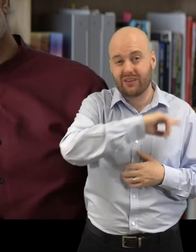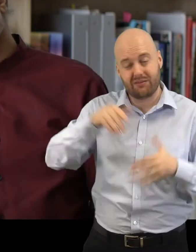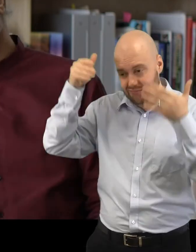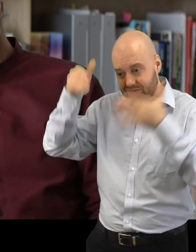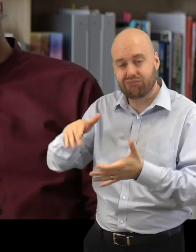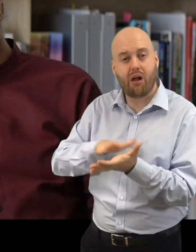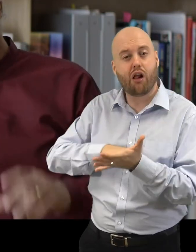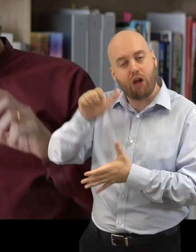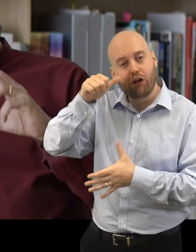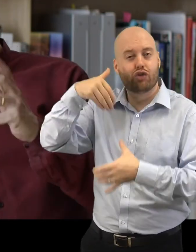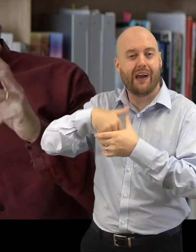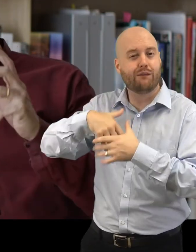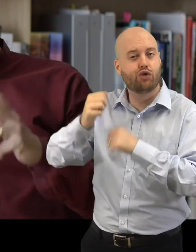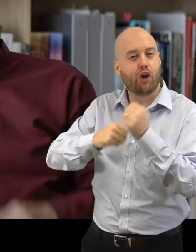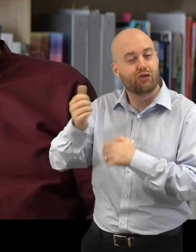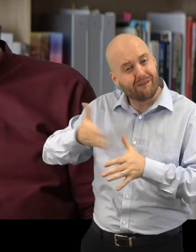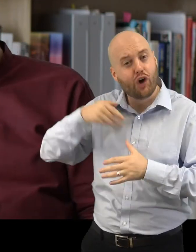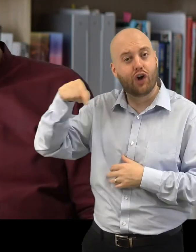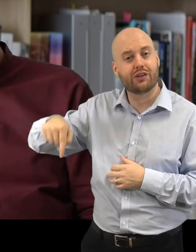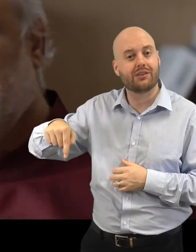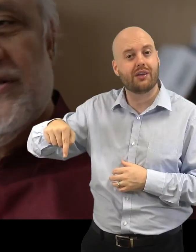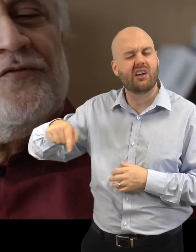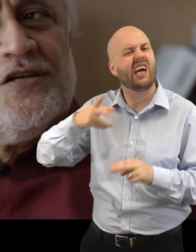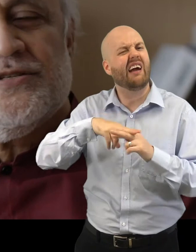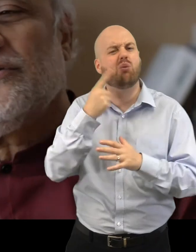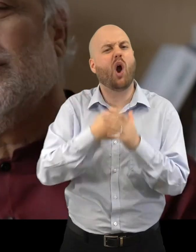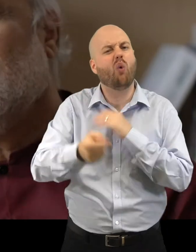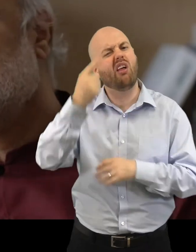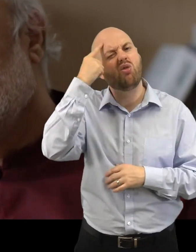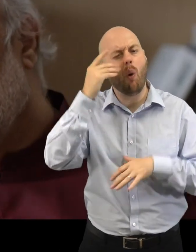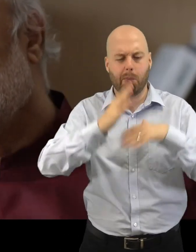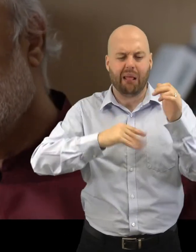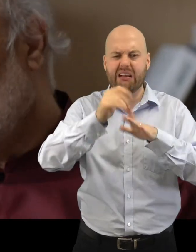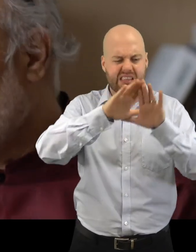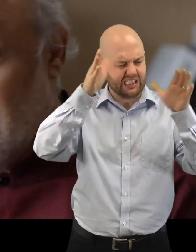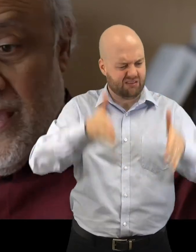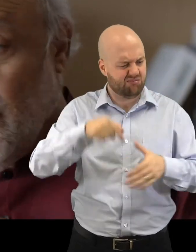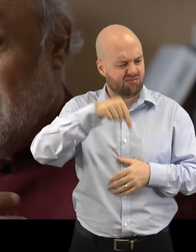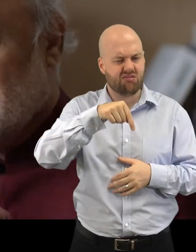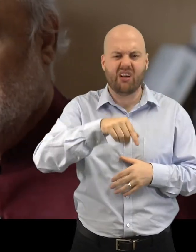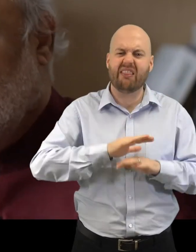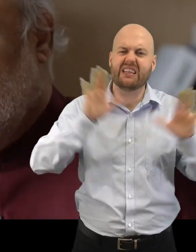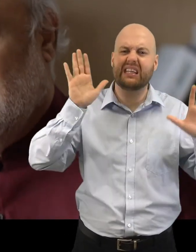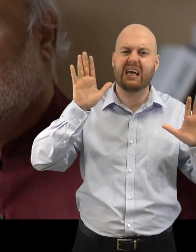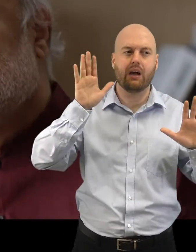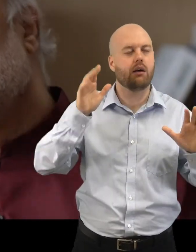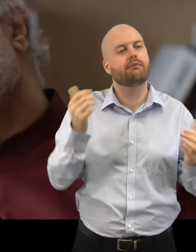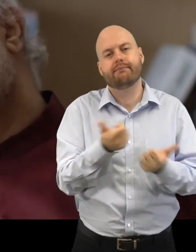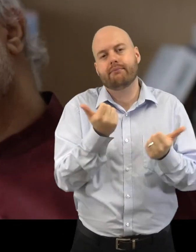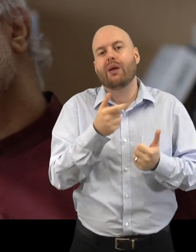enough attention is the notion of cultural infrastructure. Because if you just took the notion of infrastructure, which is really the instrument by which